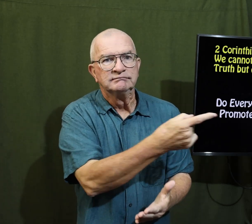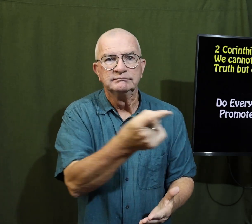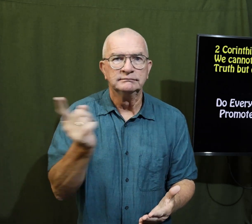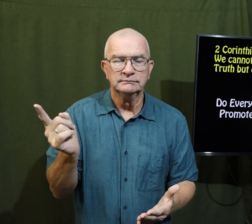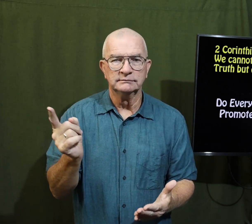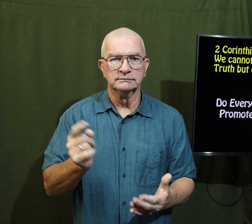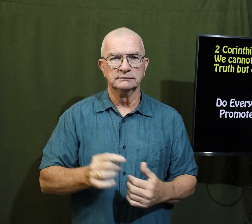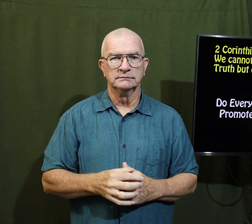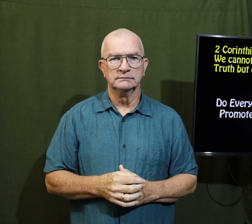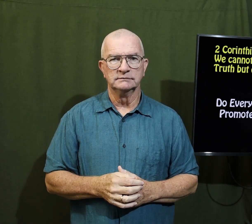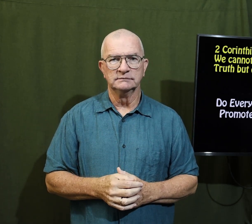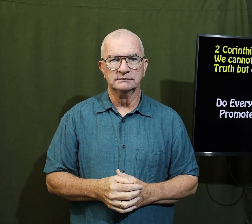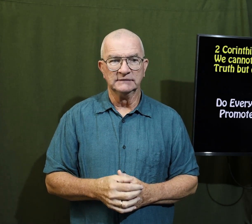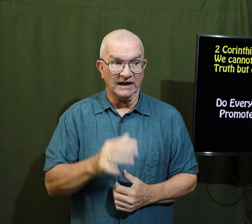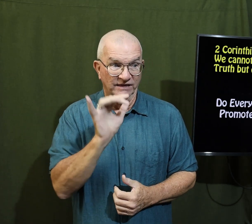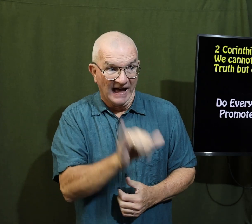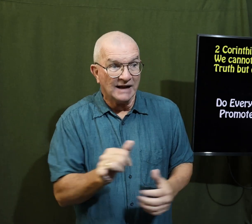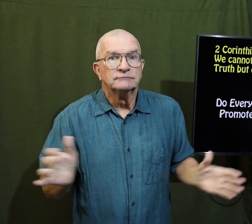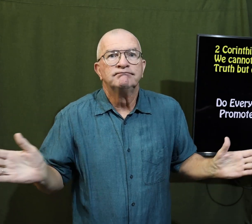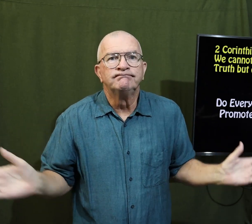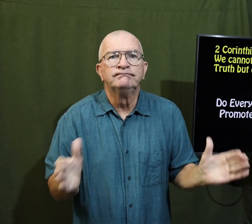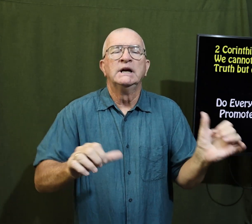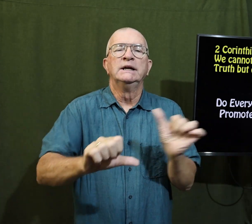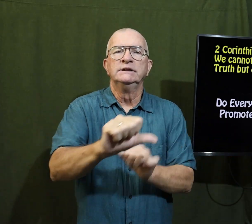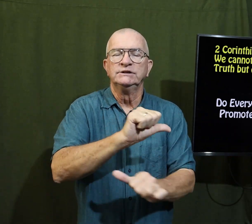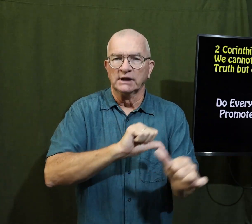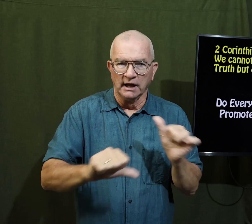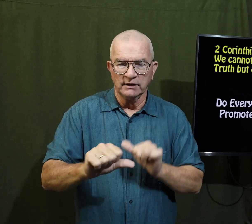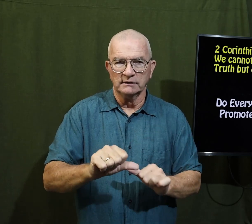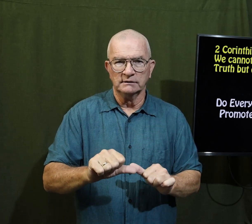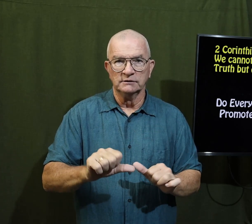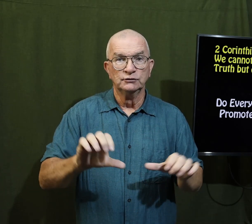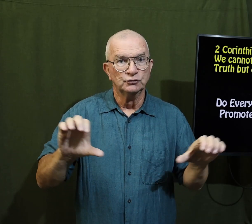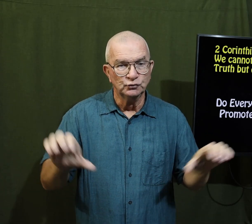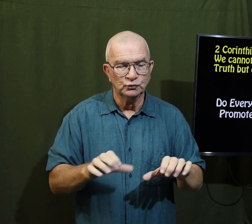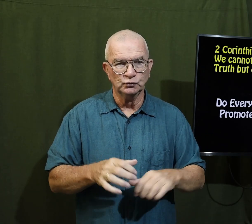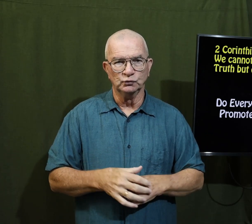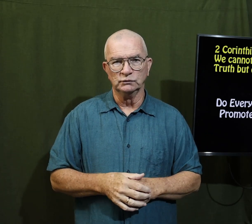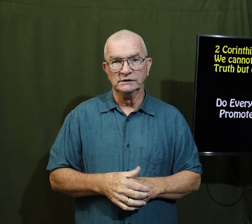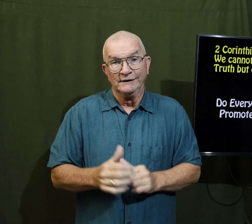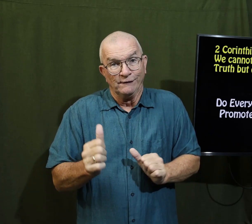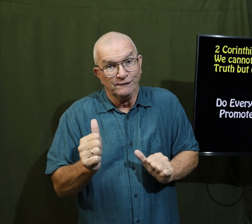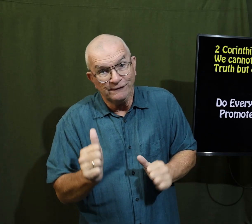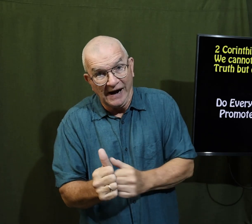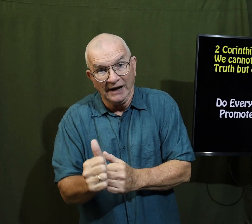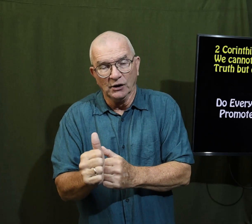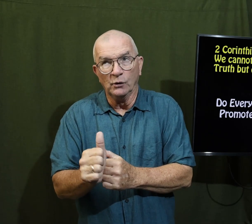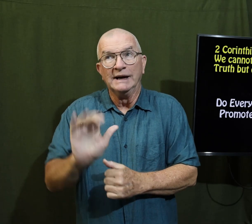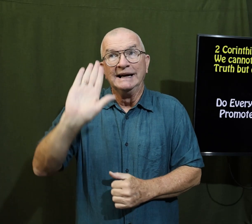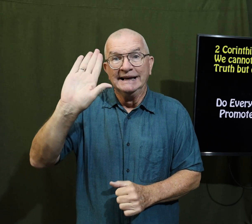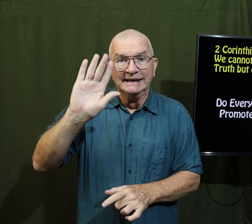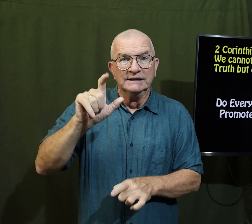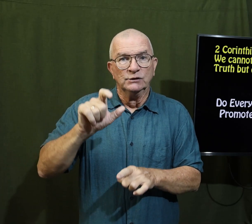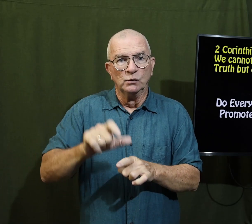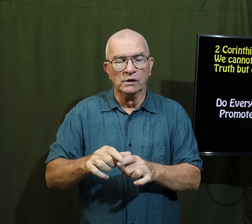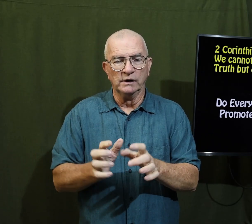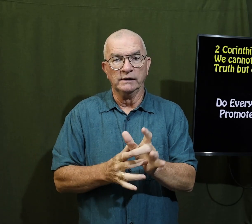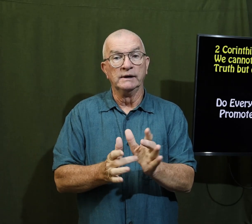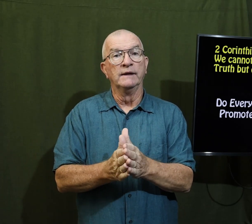that will tell us that will encourage each other to do and to follow his